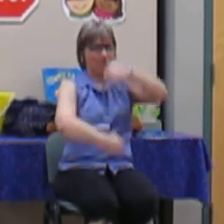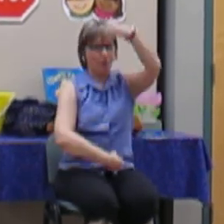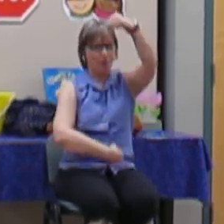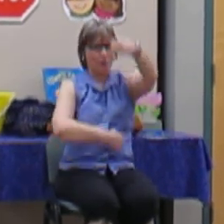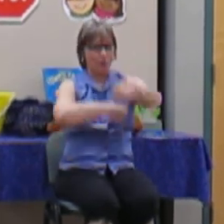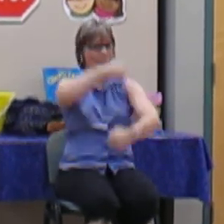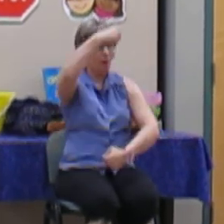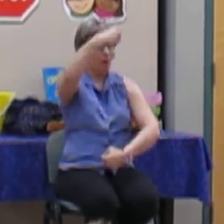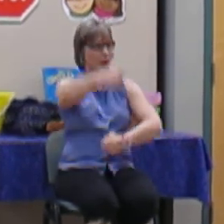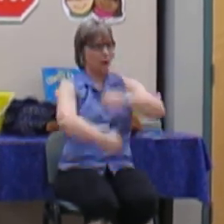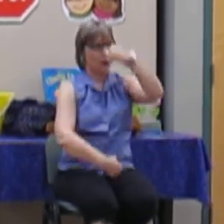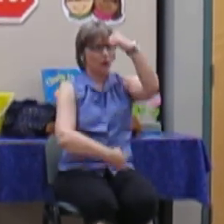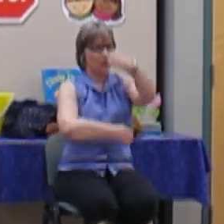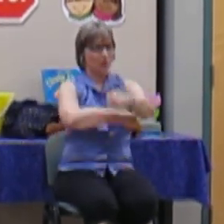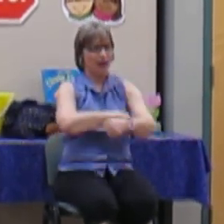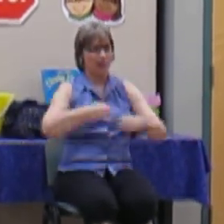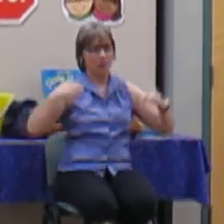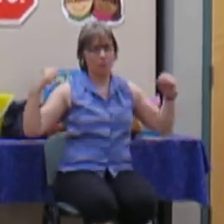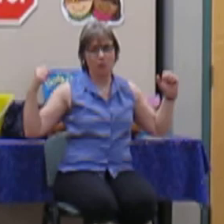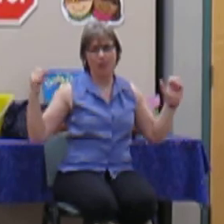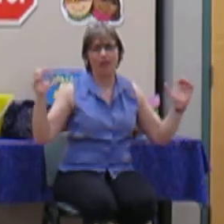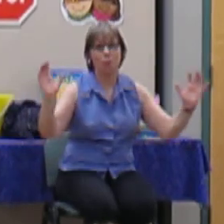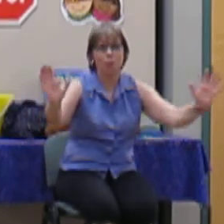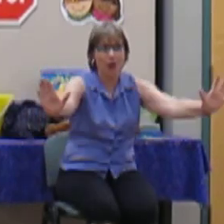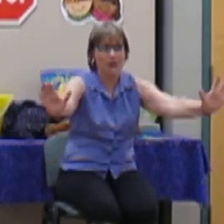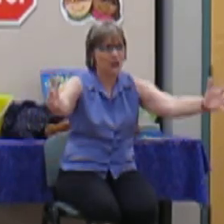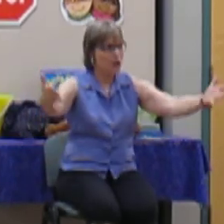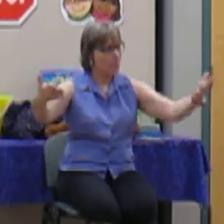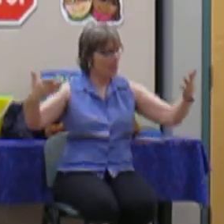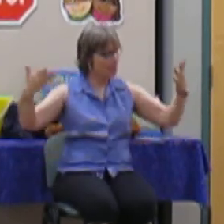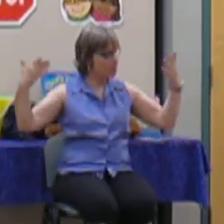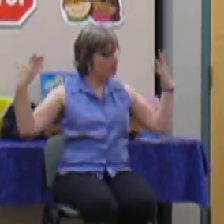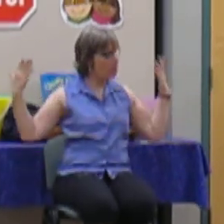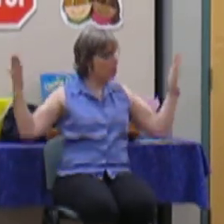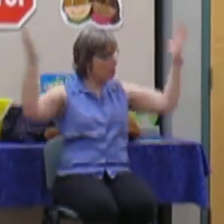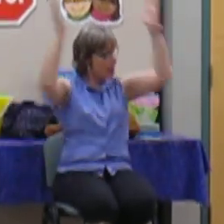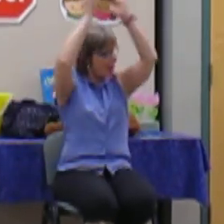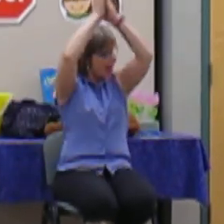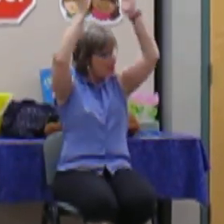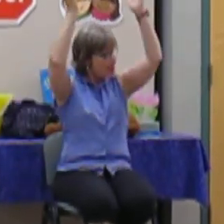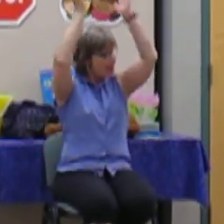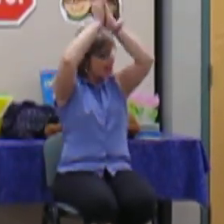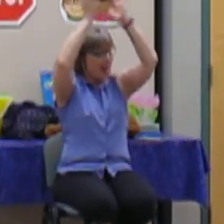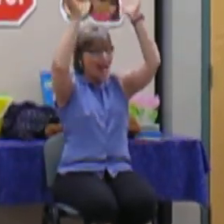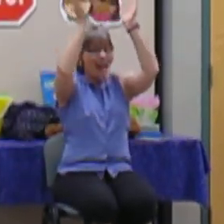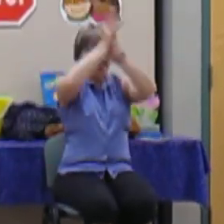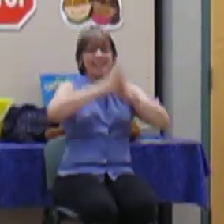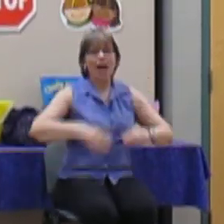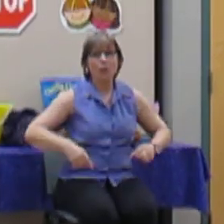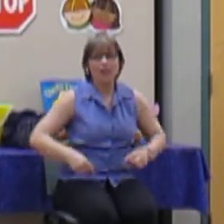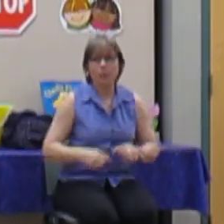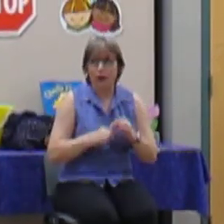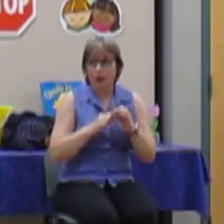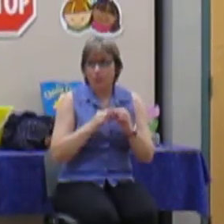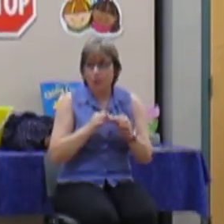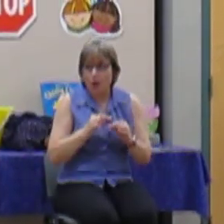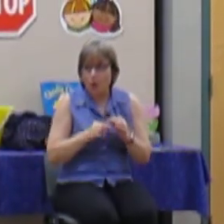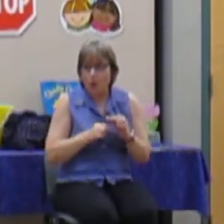Roll, roll, sugar baby. Push, push, big, pull. Now whisper. Roll,